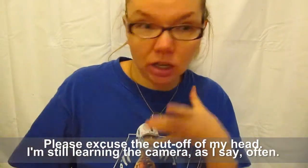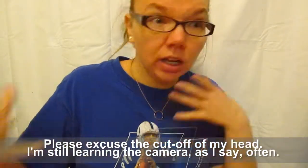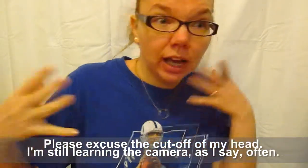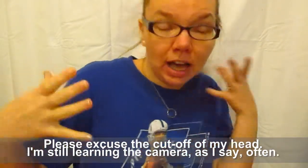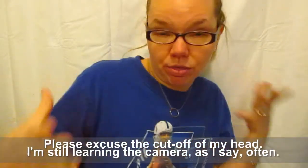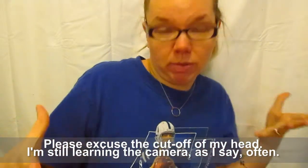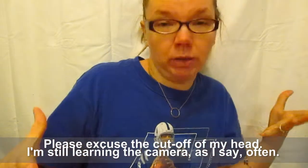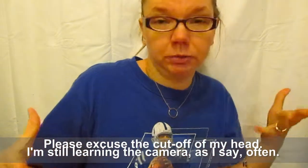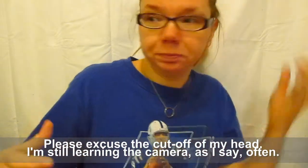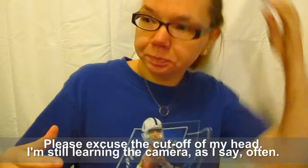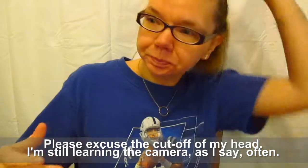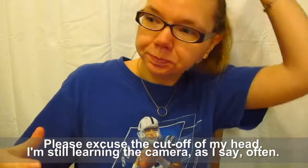at the minimum.